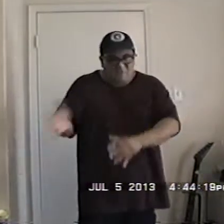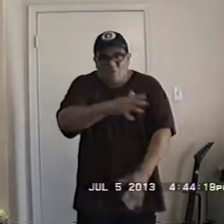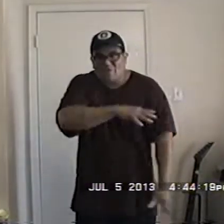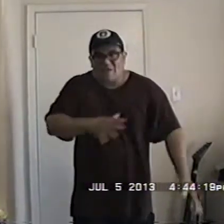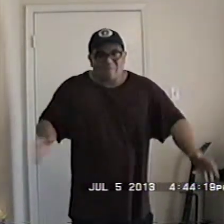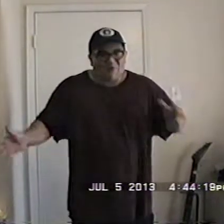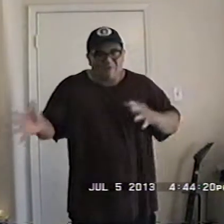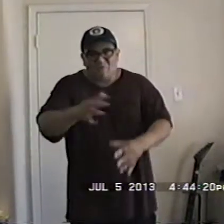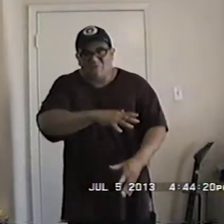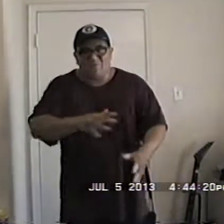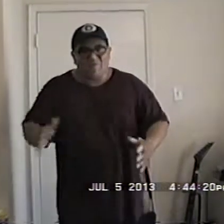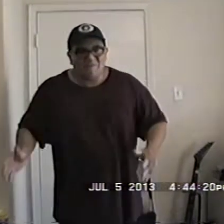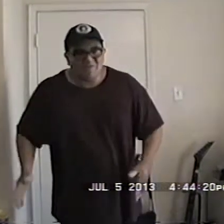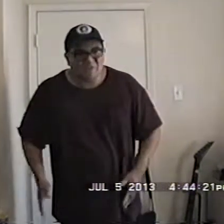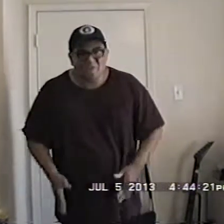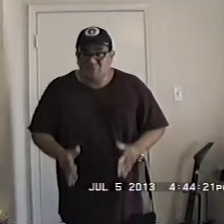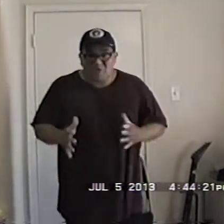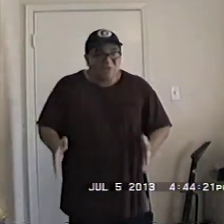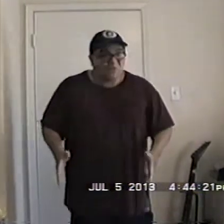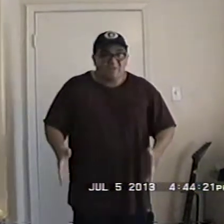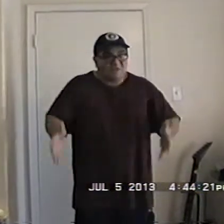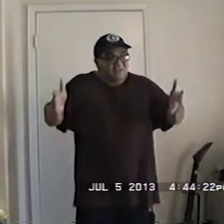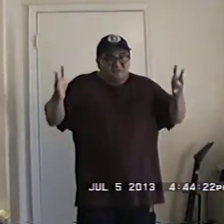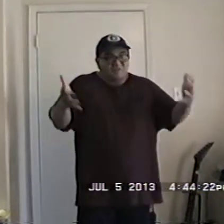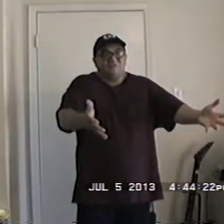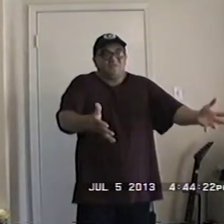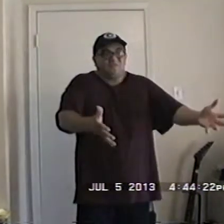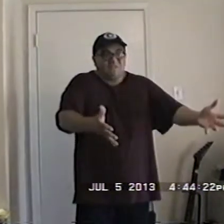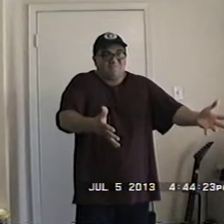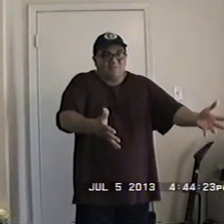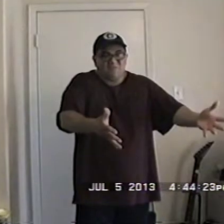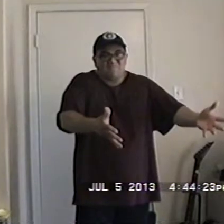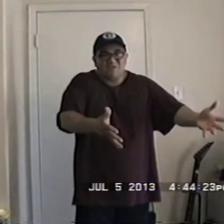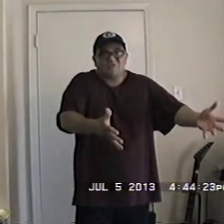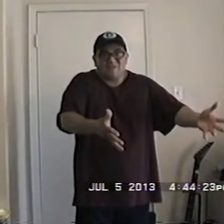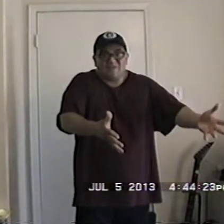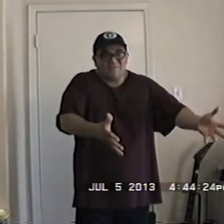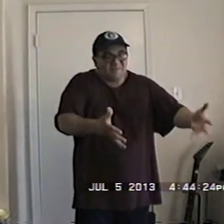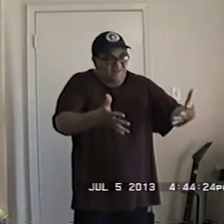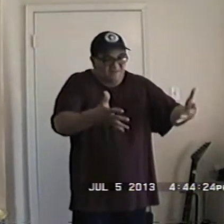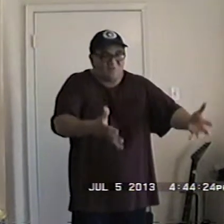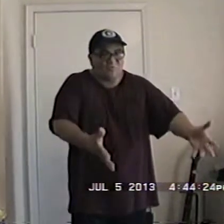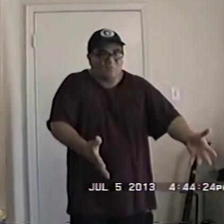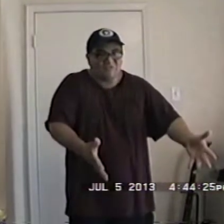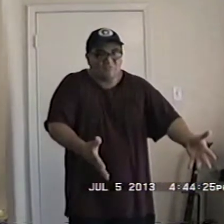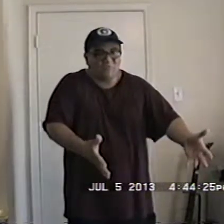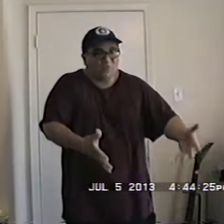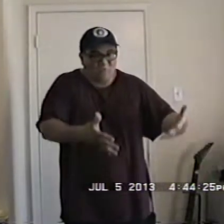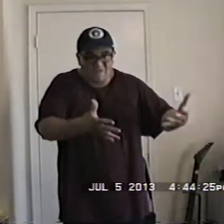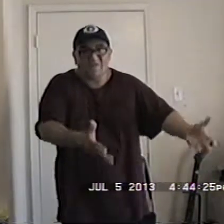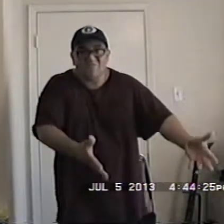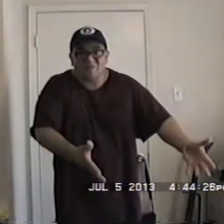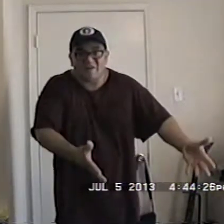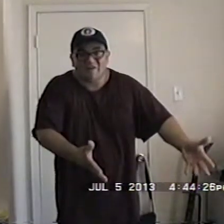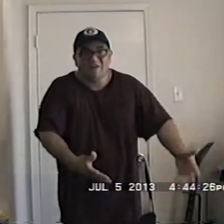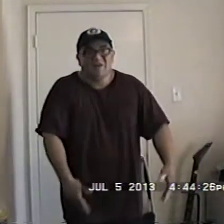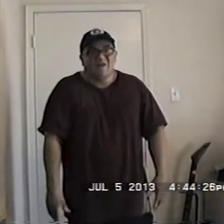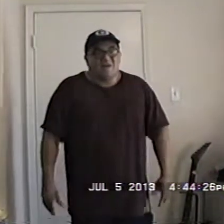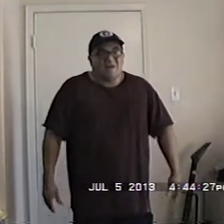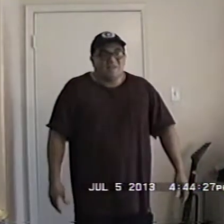can overlap all that wonderful knowledge and when you graduate you're going to be the next big shot there the corporation will want to keep you there and